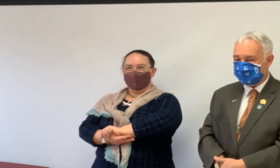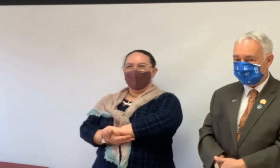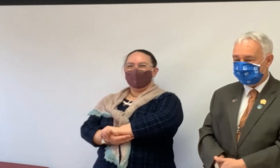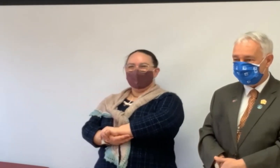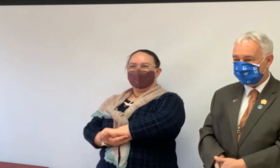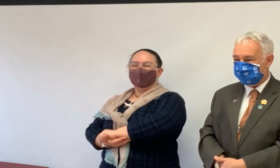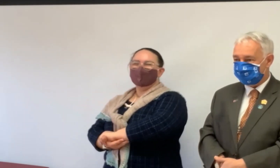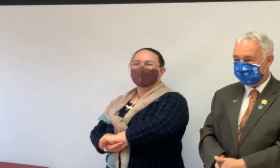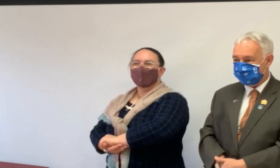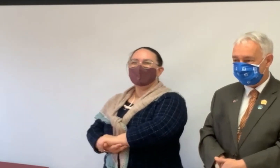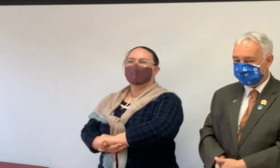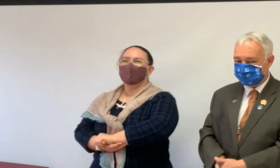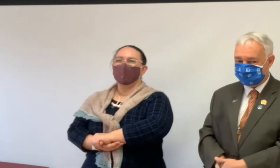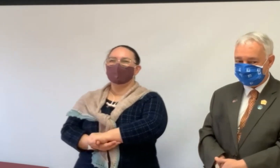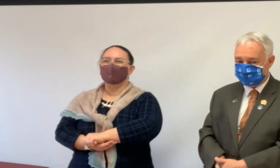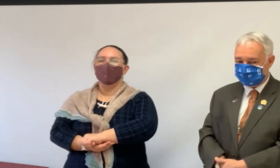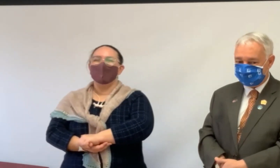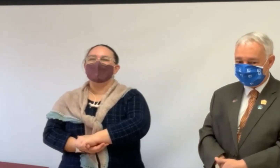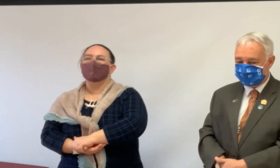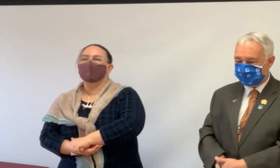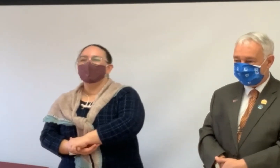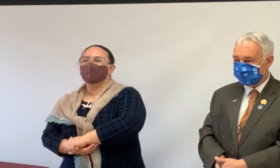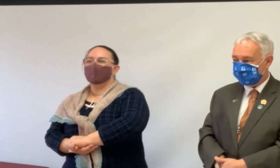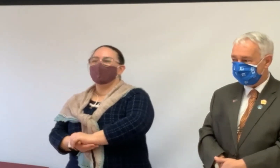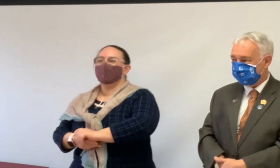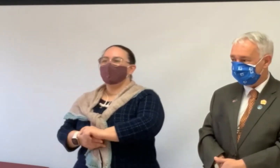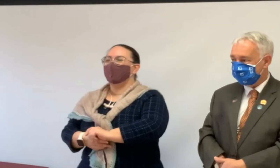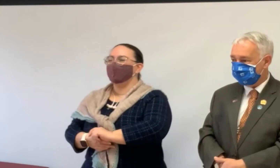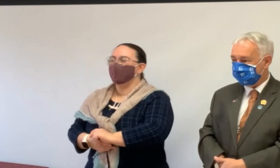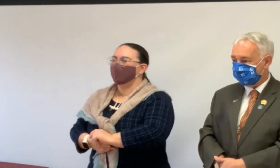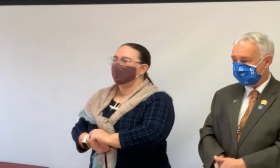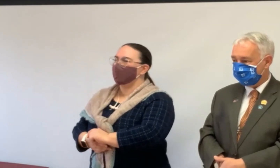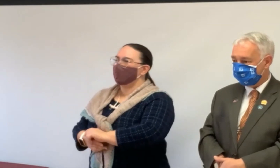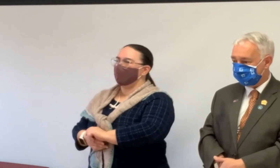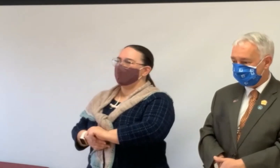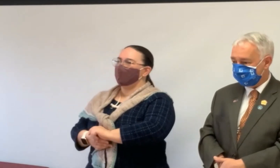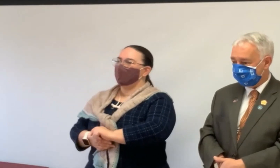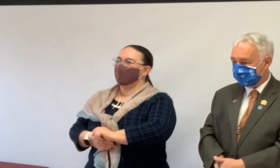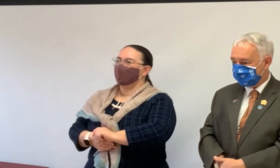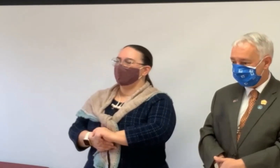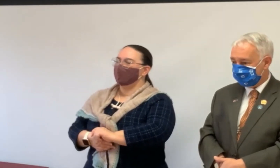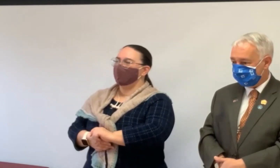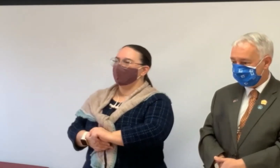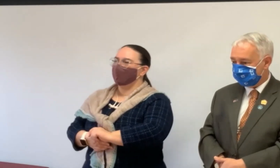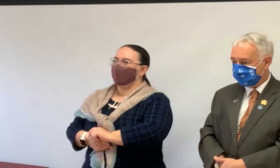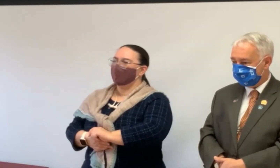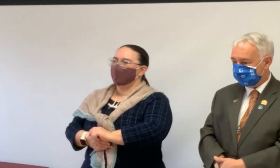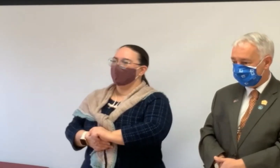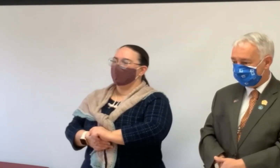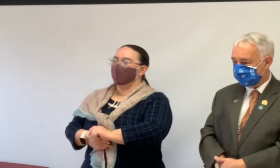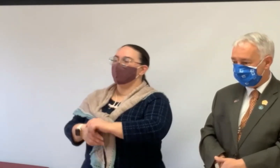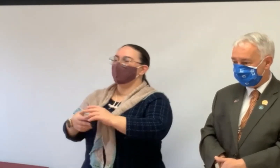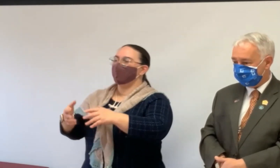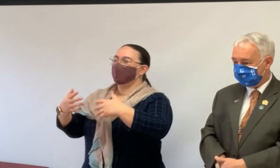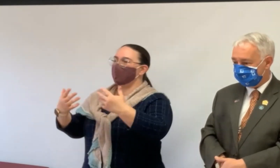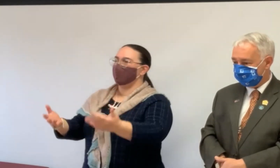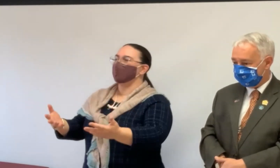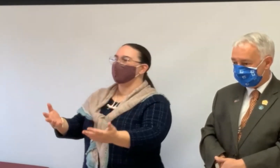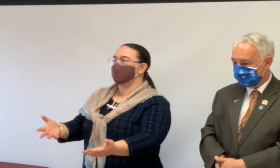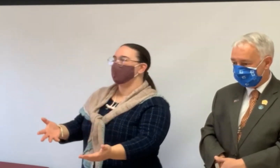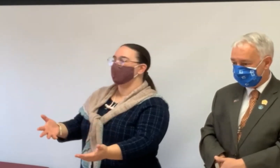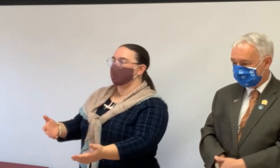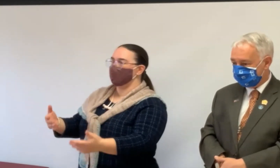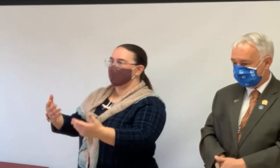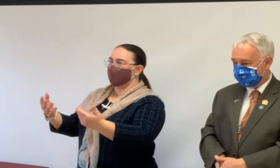But before we ever become, uh, before we ever